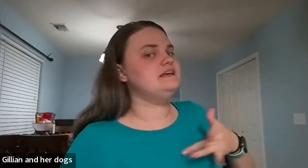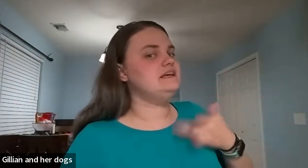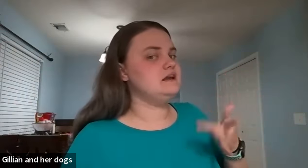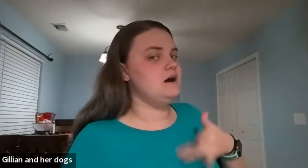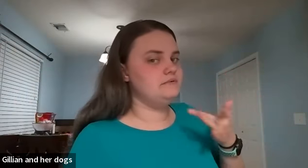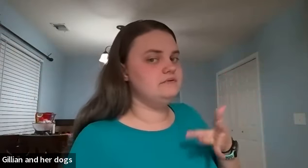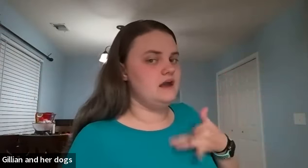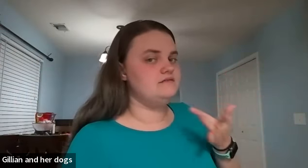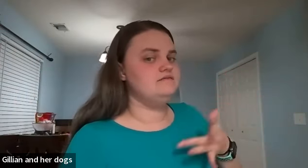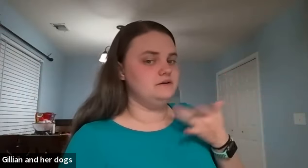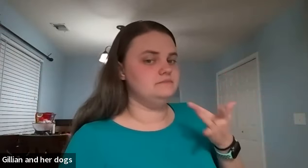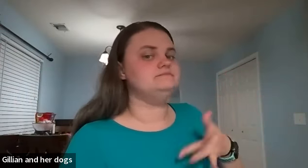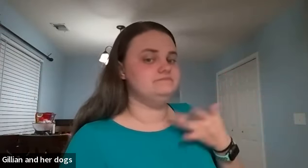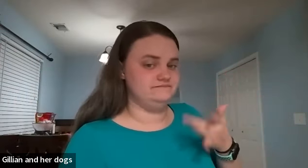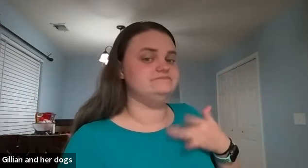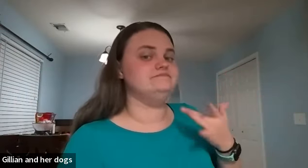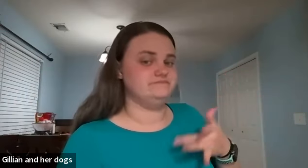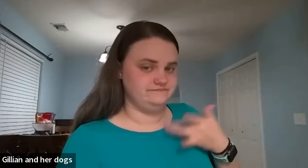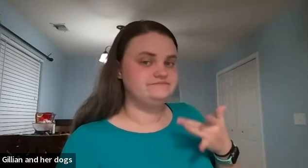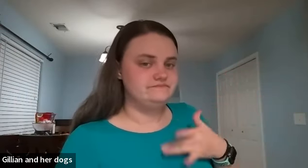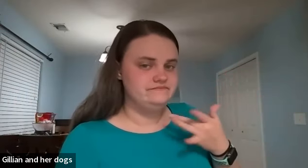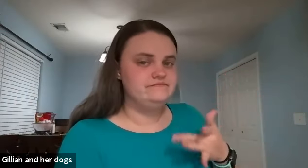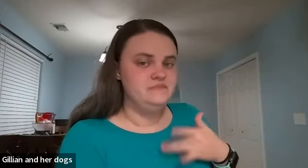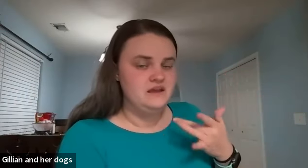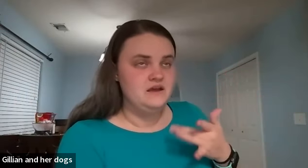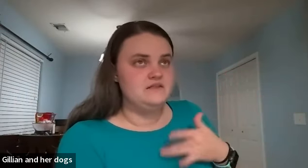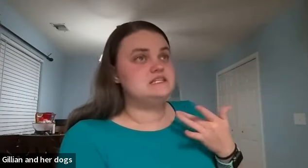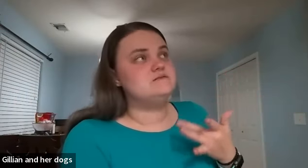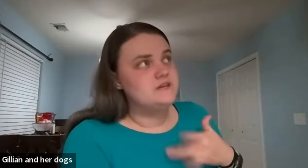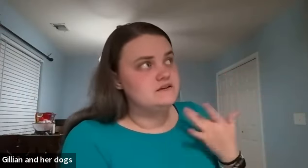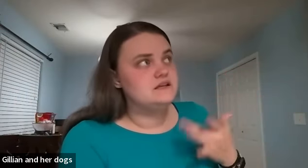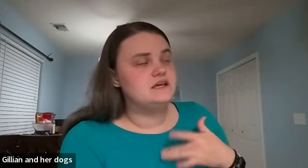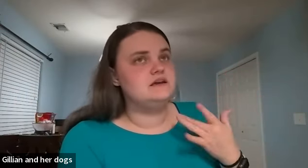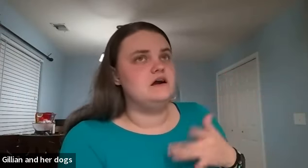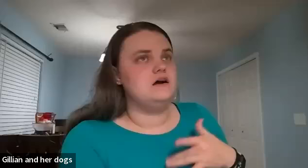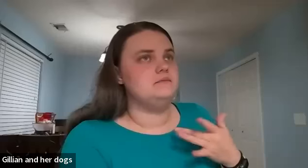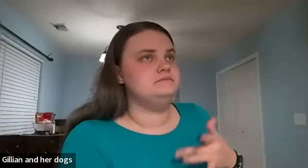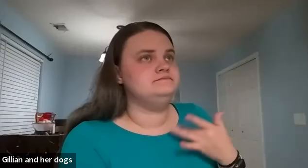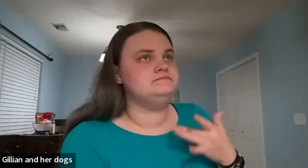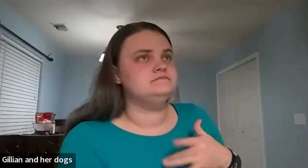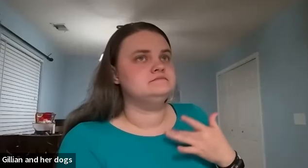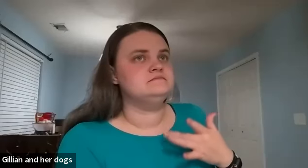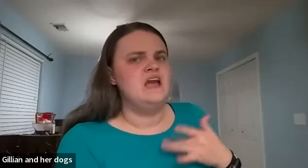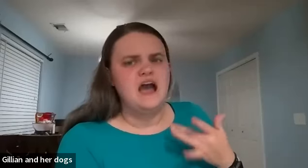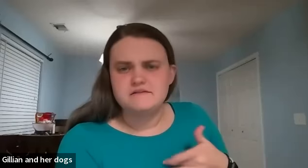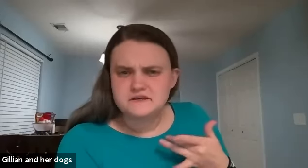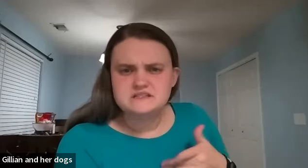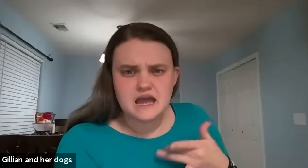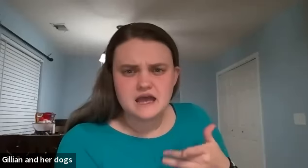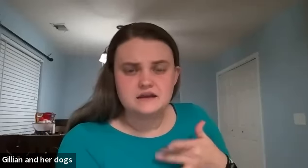flicking it up yeah feel this is feeling um i feel sad